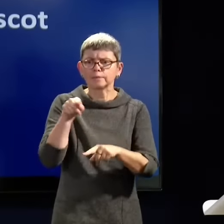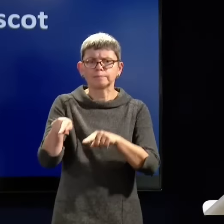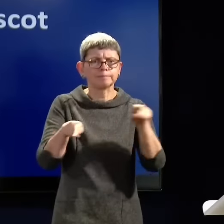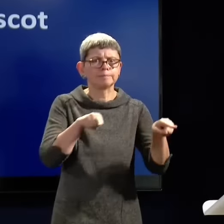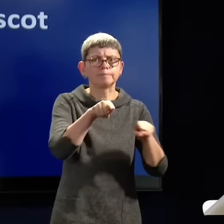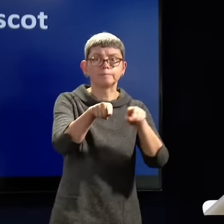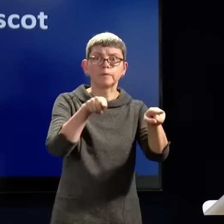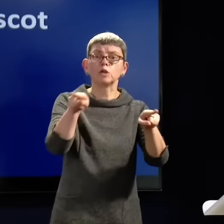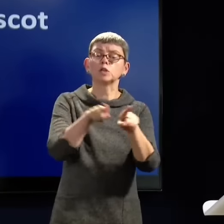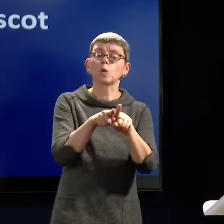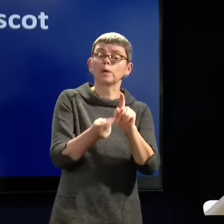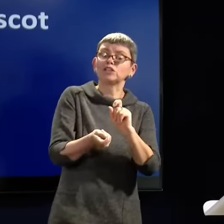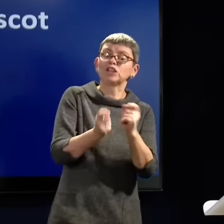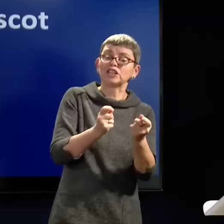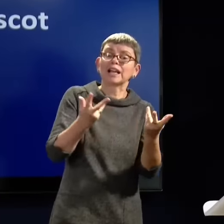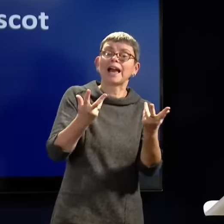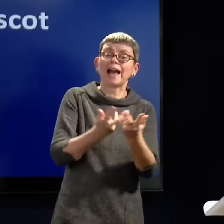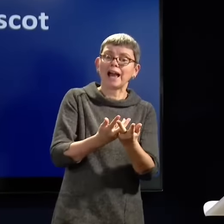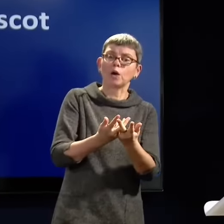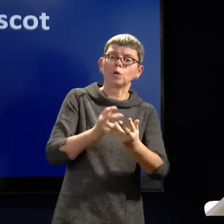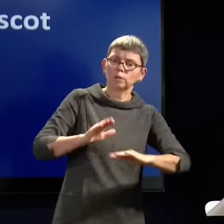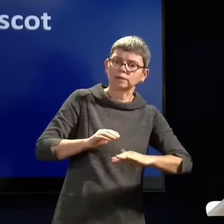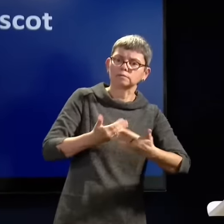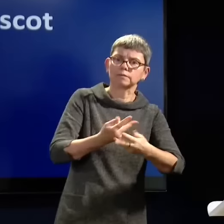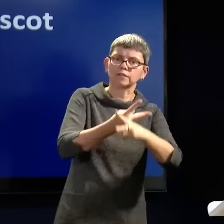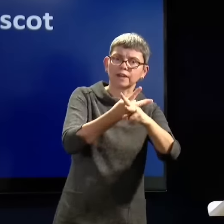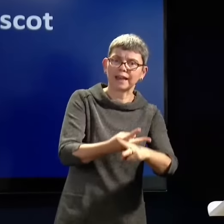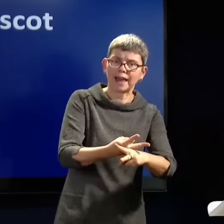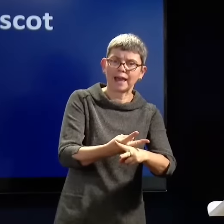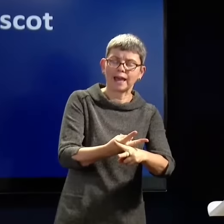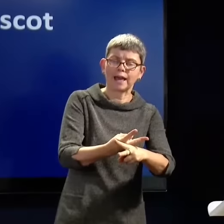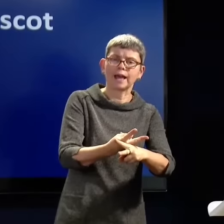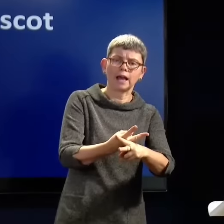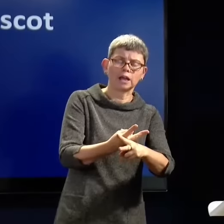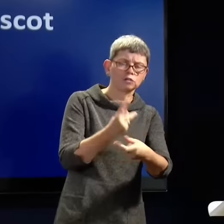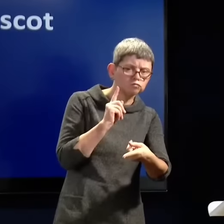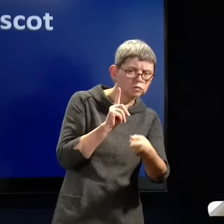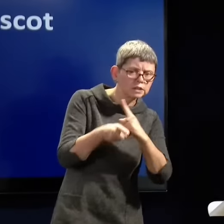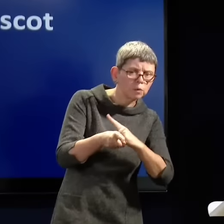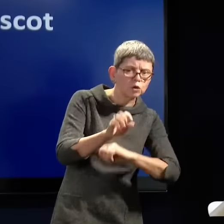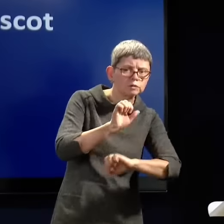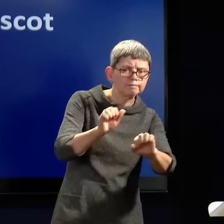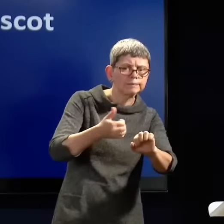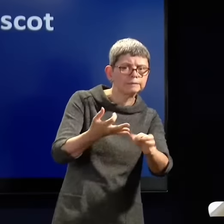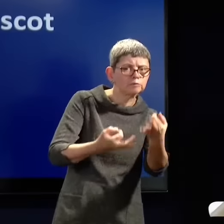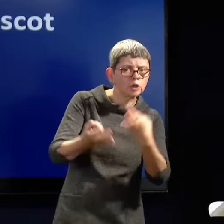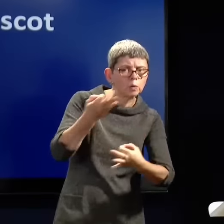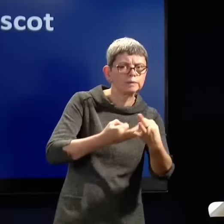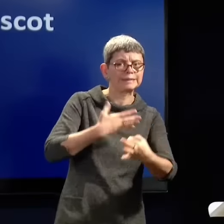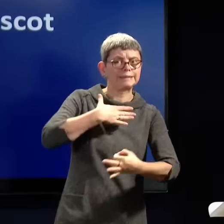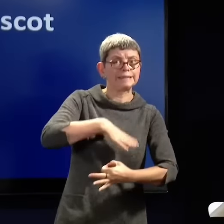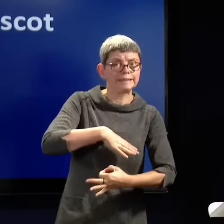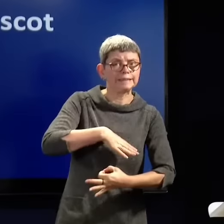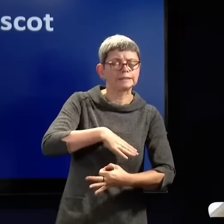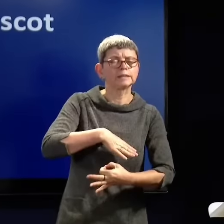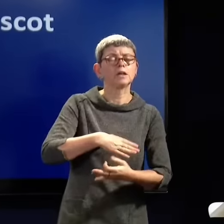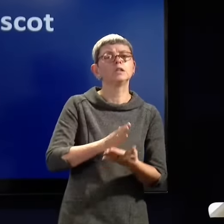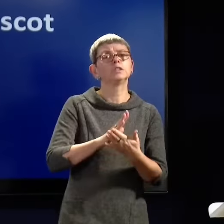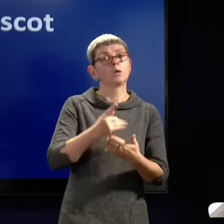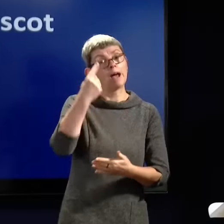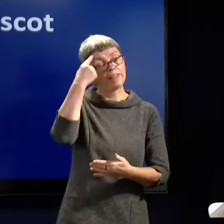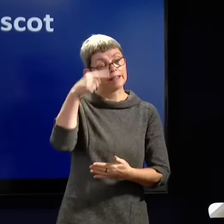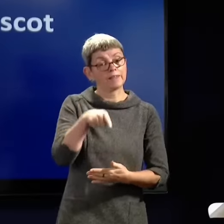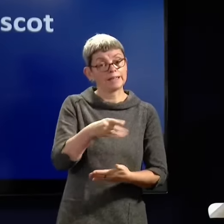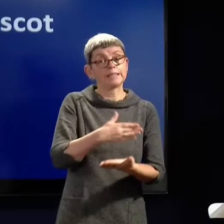way in which they deliver and respond to people's needs. And I think we can expect more of that in time to come. So I think that is part of our necessary